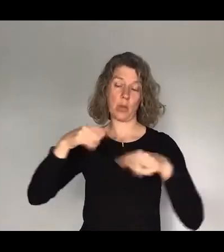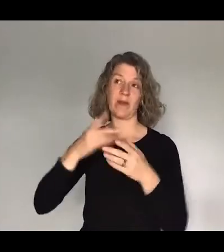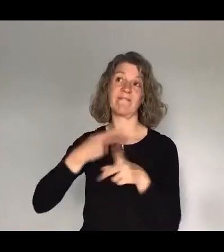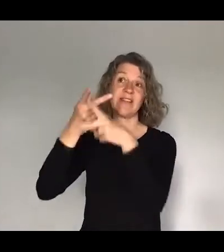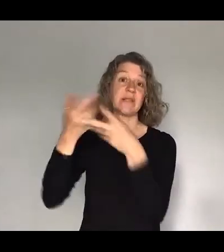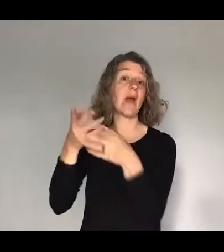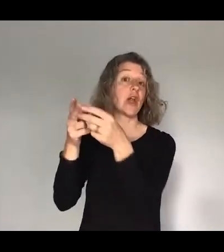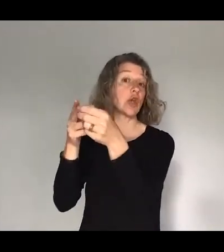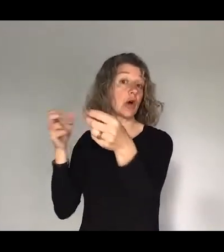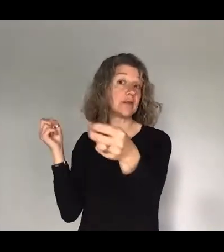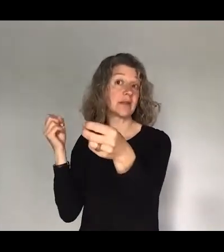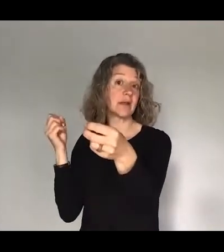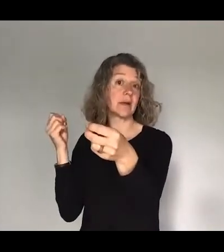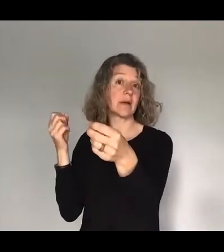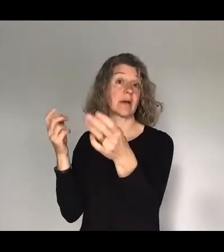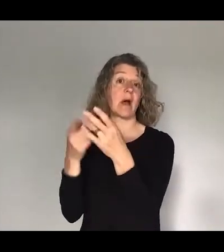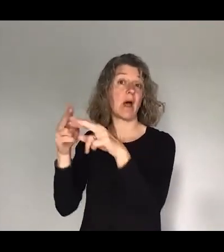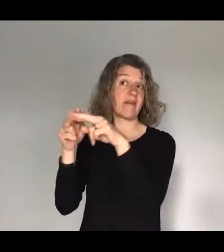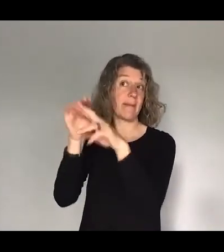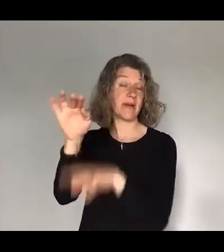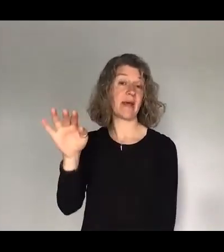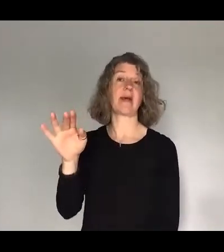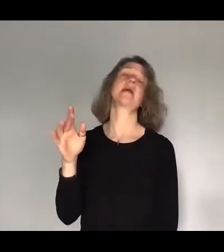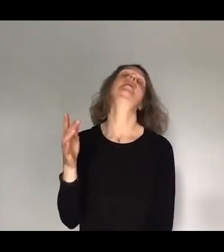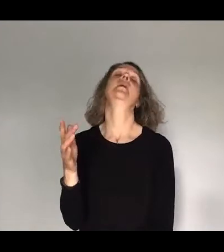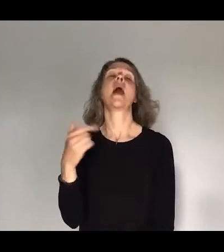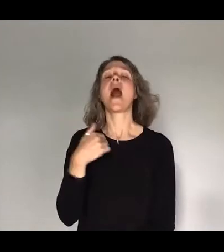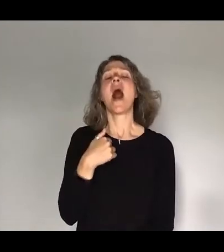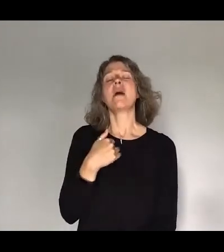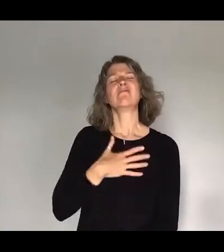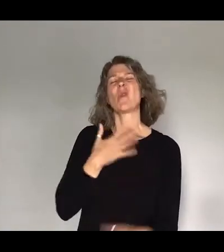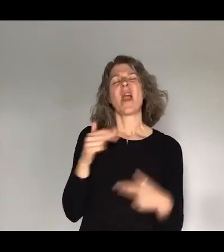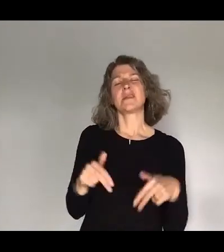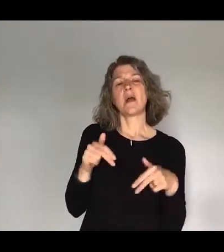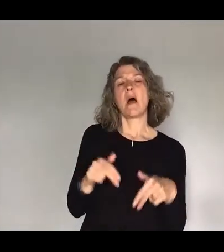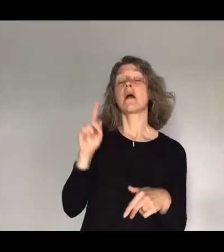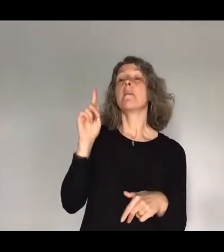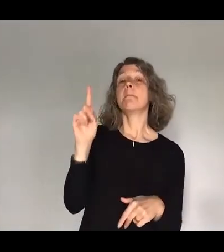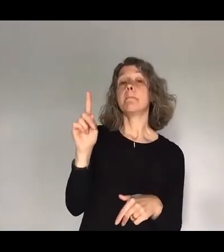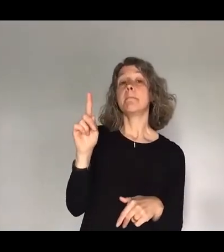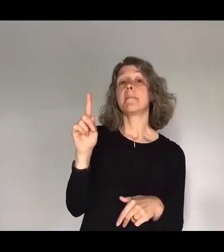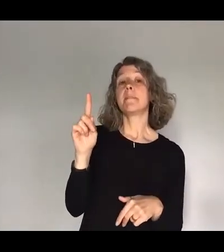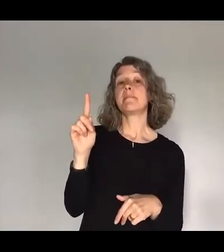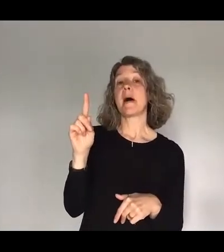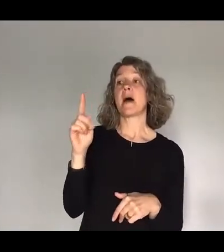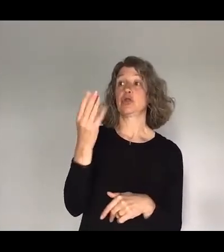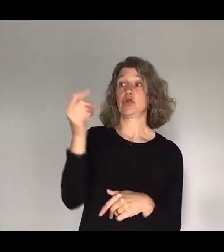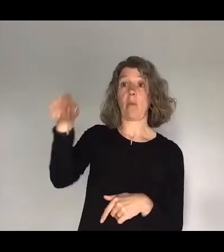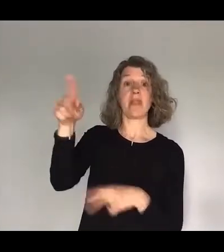I'm not normally a dog person but a dog in the family a dog owned by someone in the family had